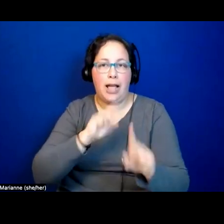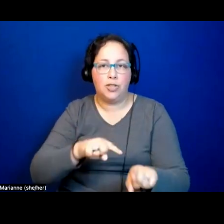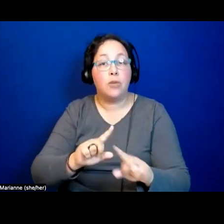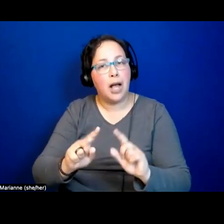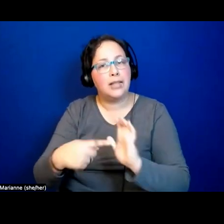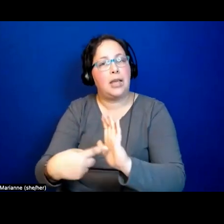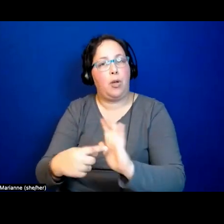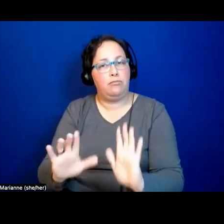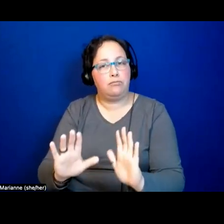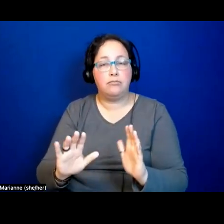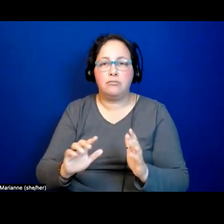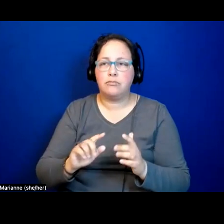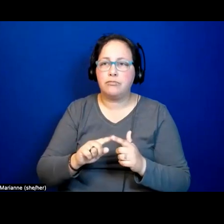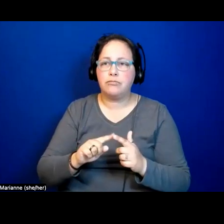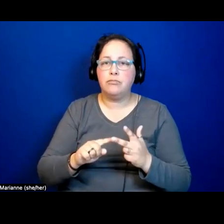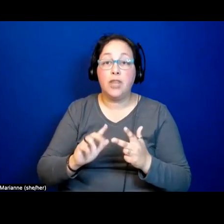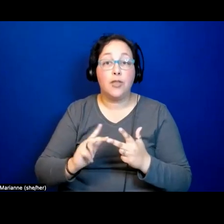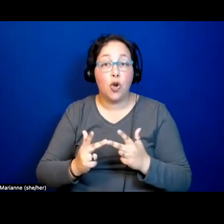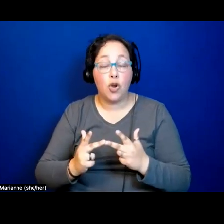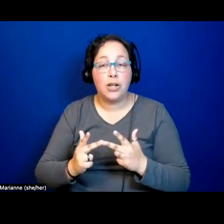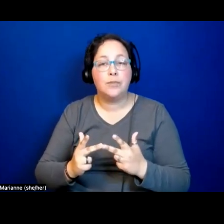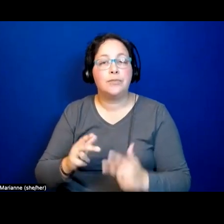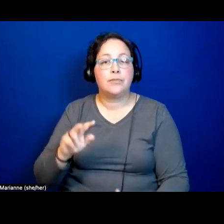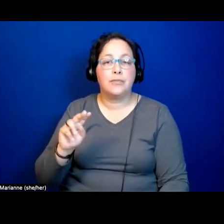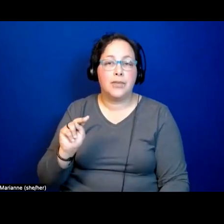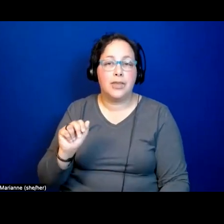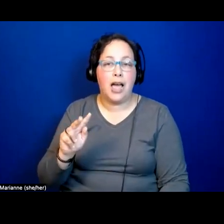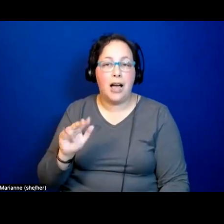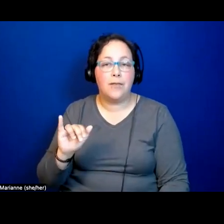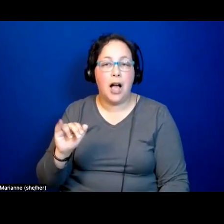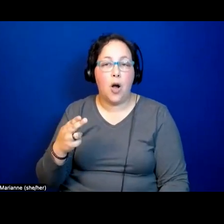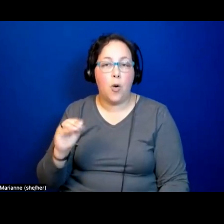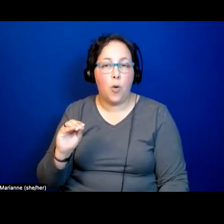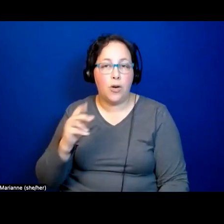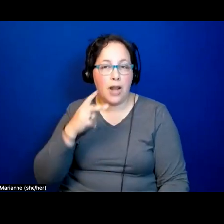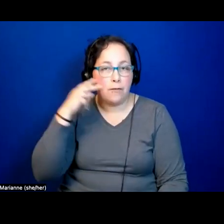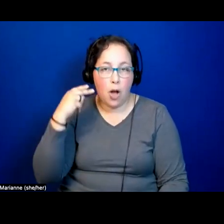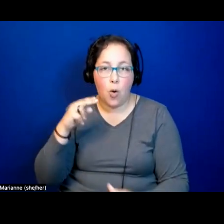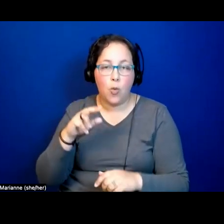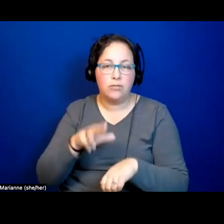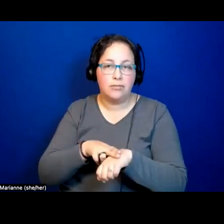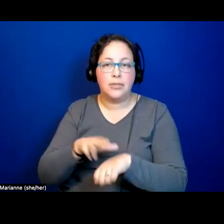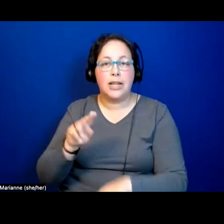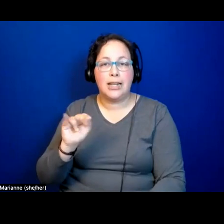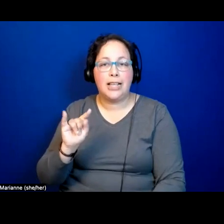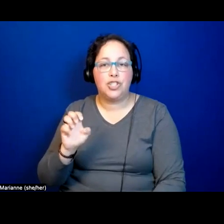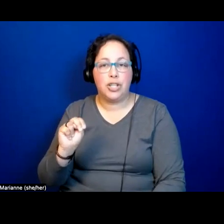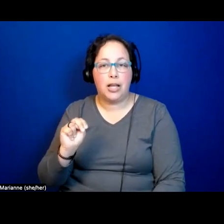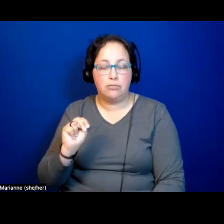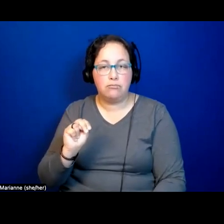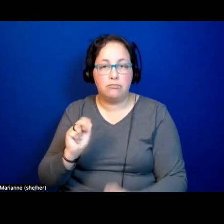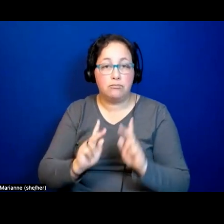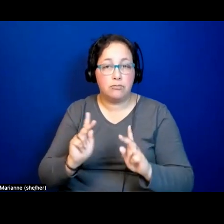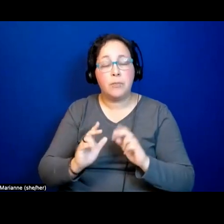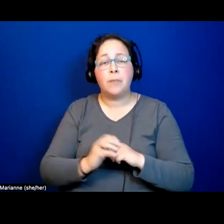that I can think of is the Navajo Nation, which the territorially specific area in